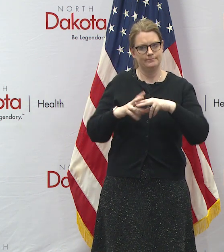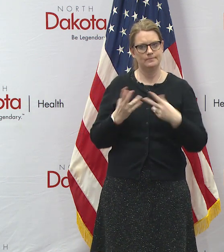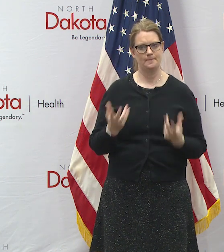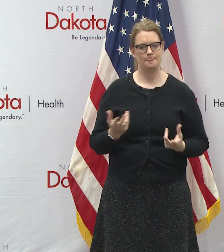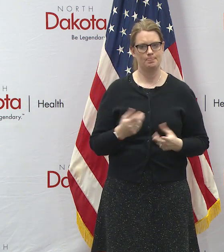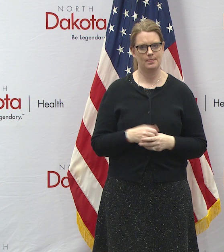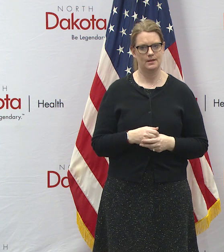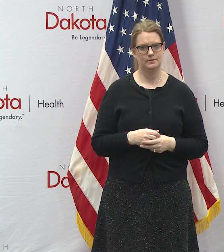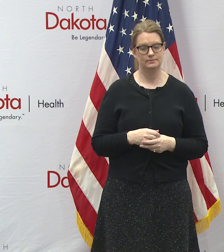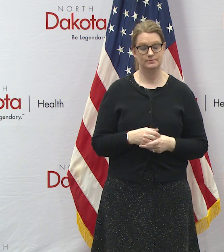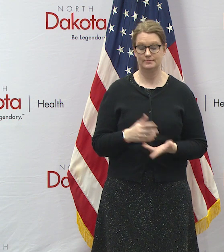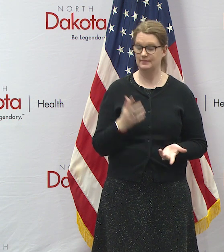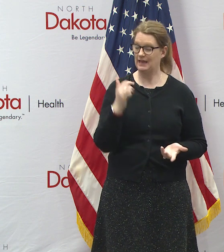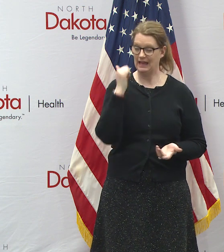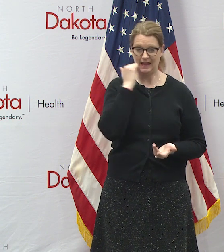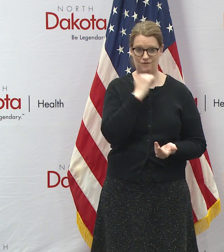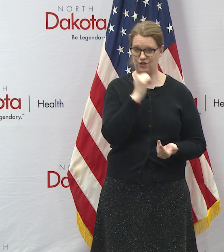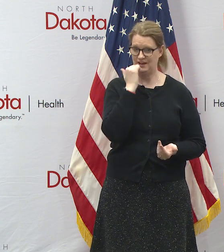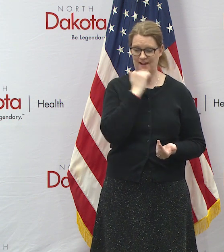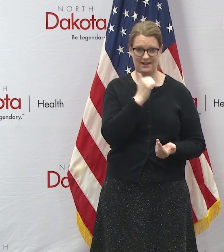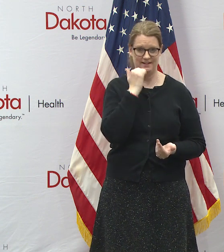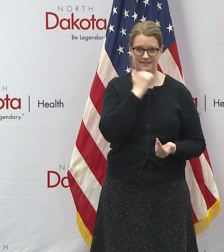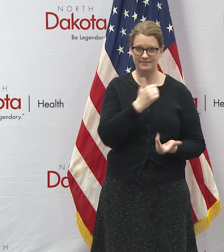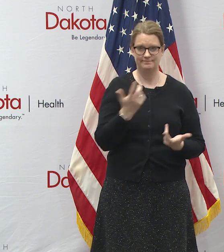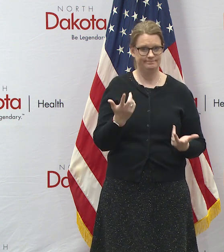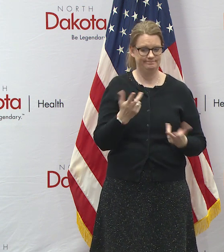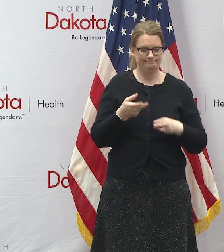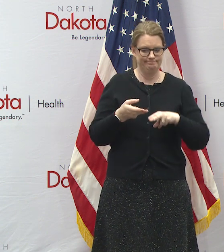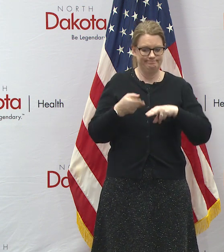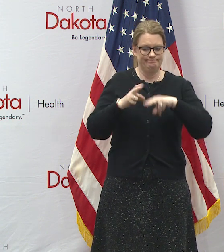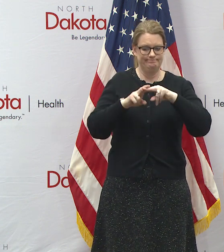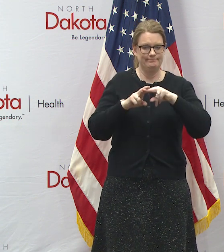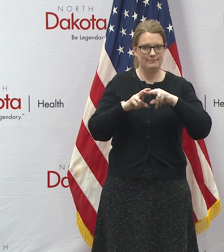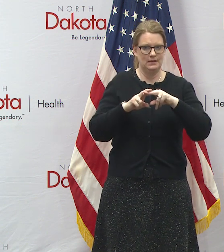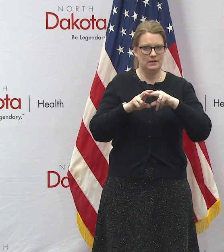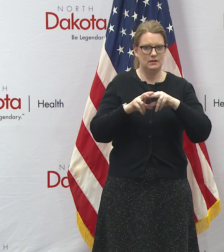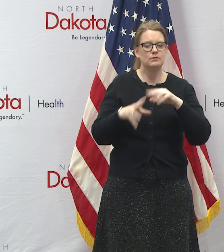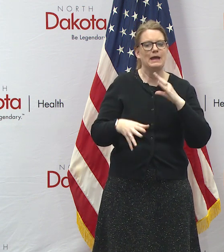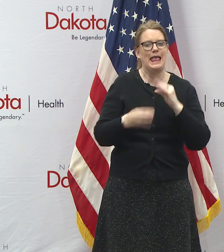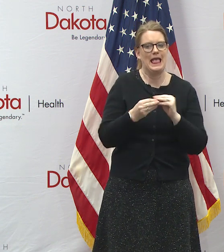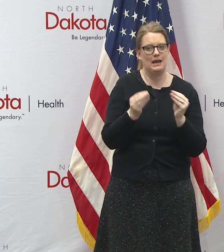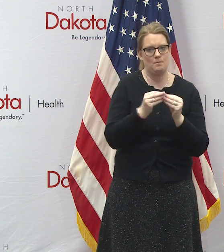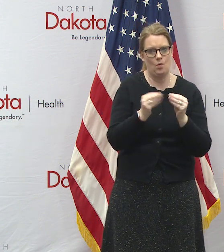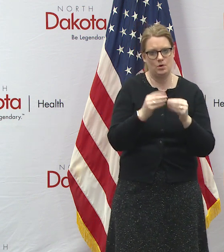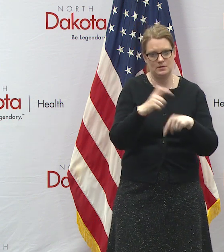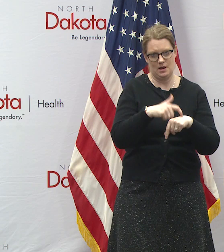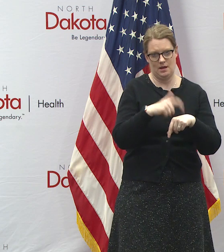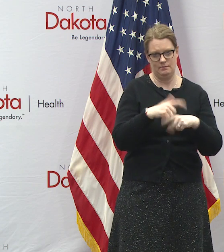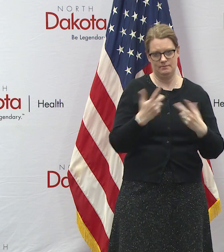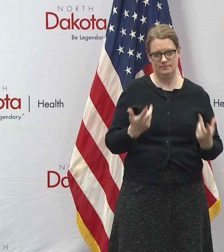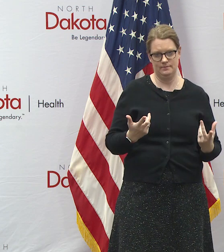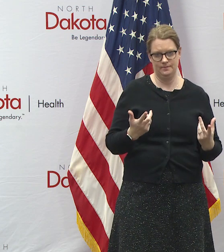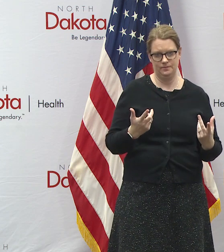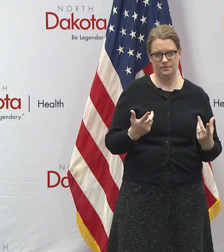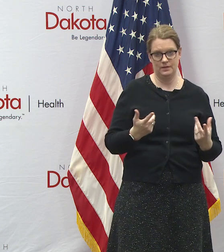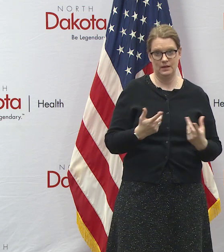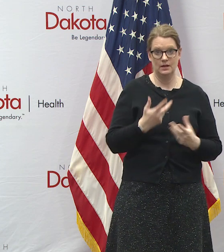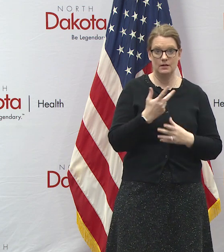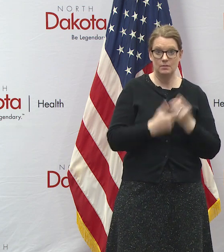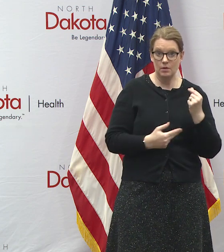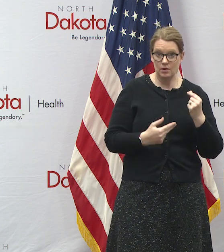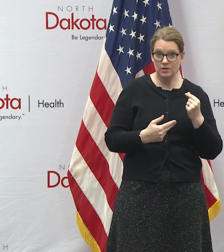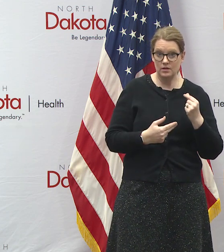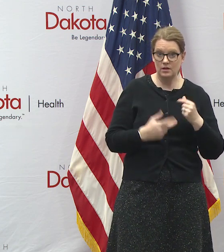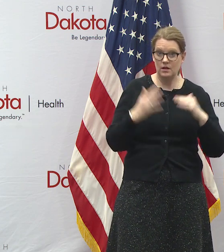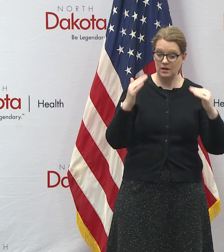every day that we every day that we have one of those days is buying us time to make sure that we can both expand